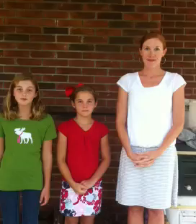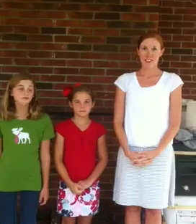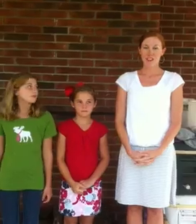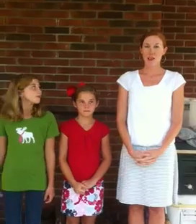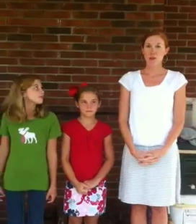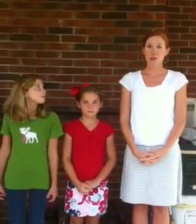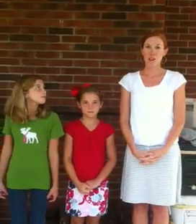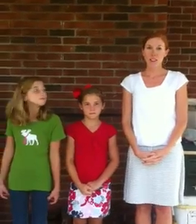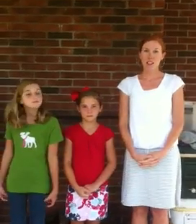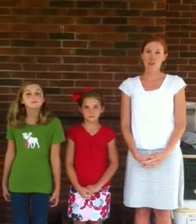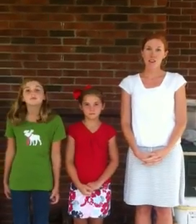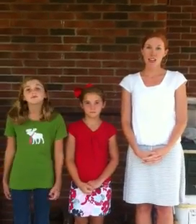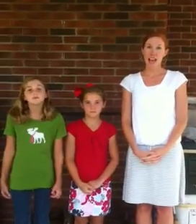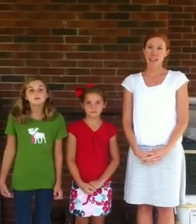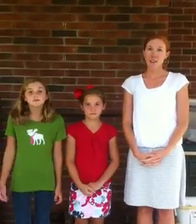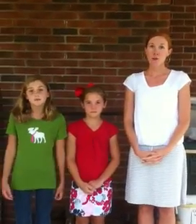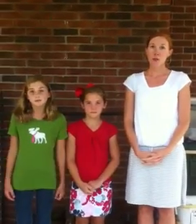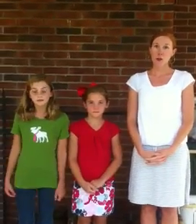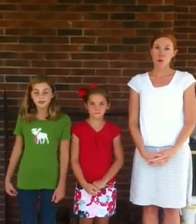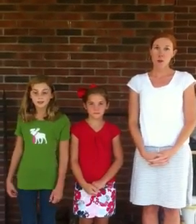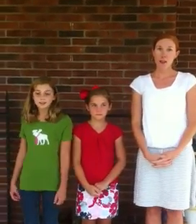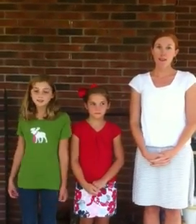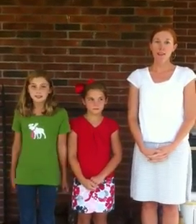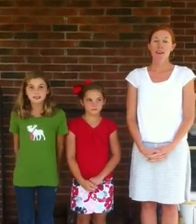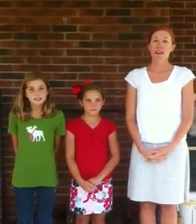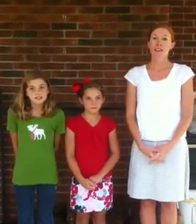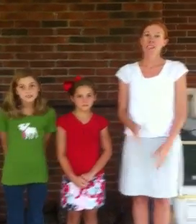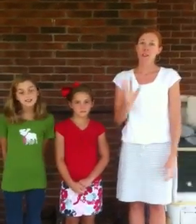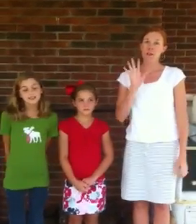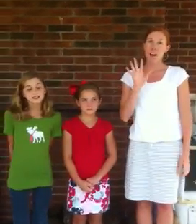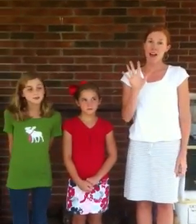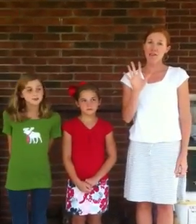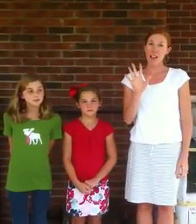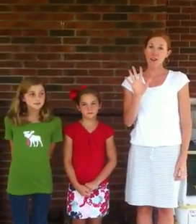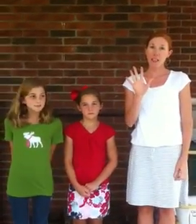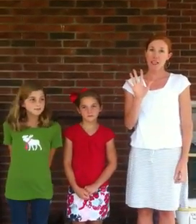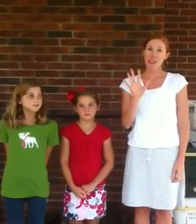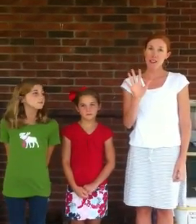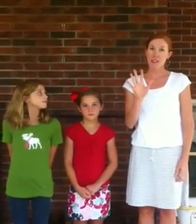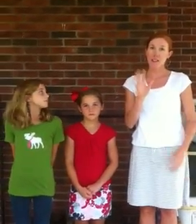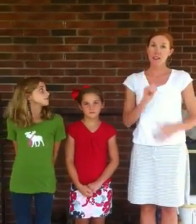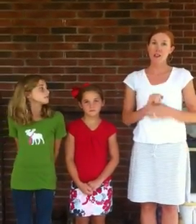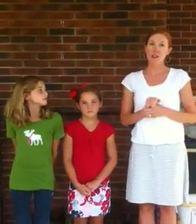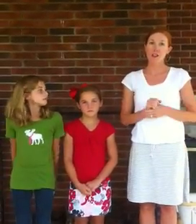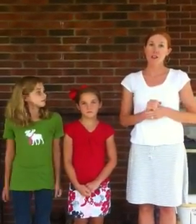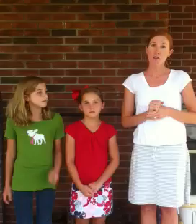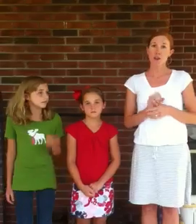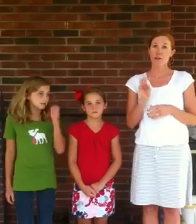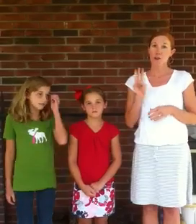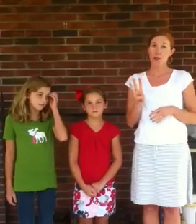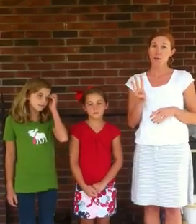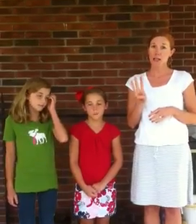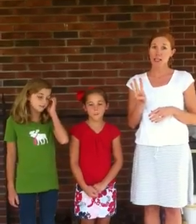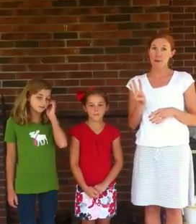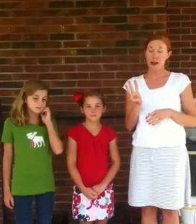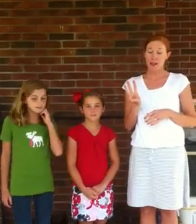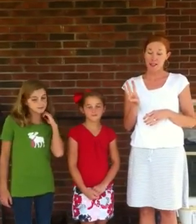Alright, we're going to cover Latin week one, and it's the five noun cases sung to the tune of three blind mice.